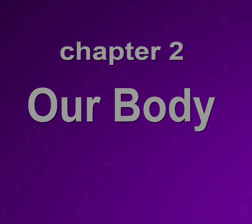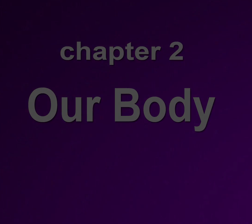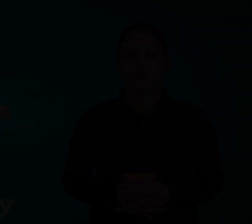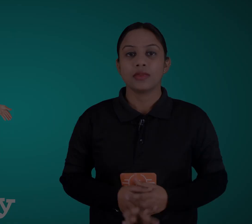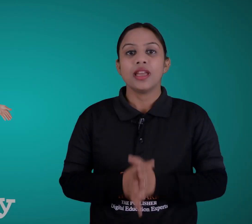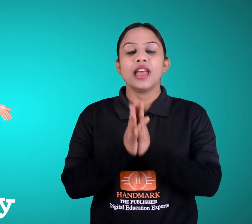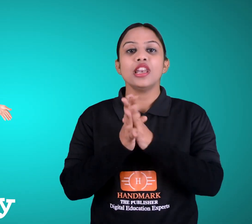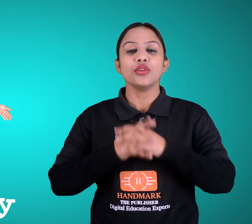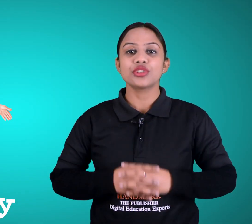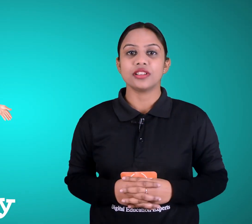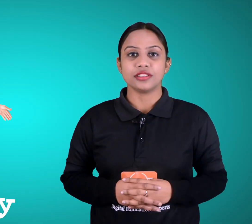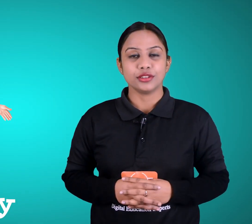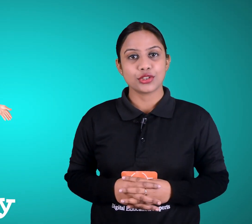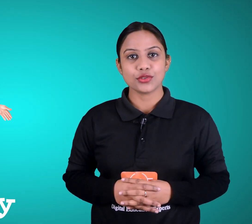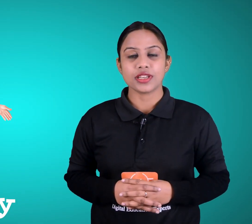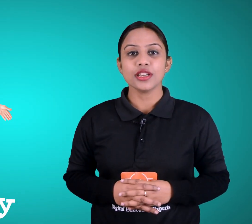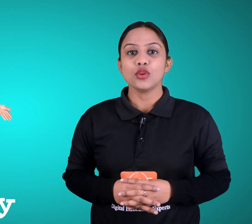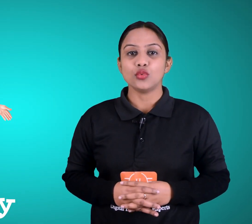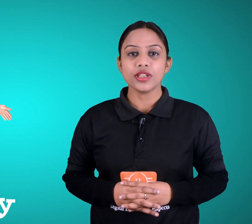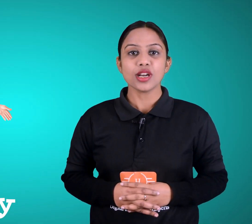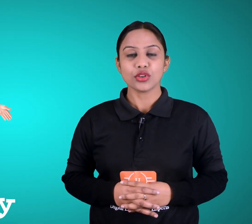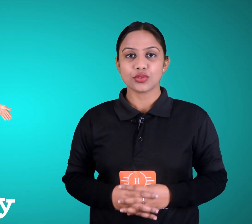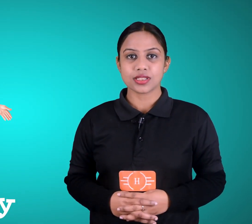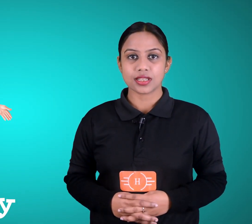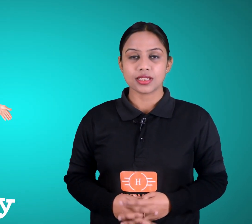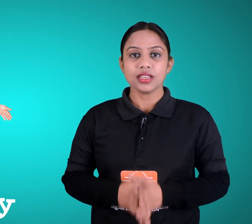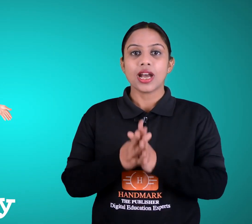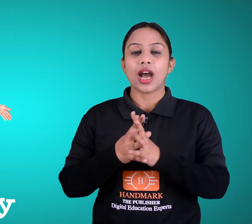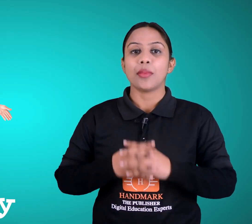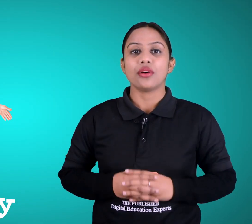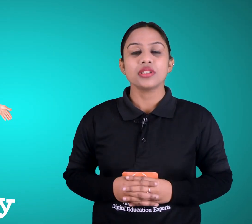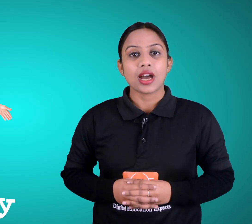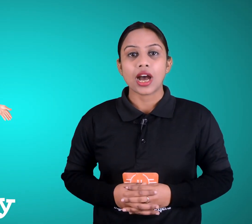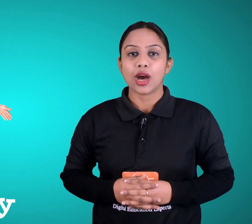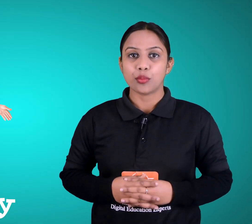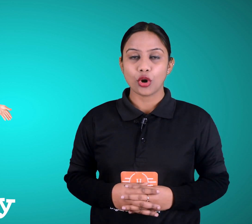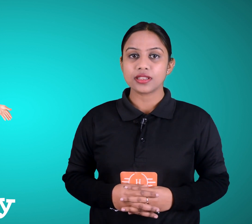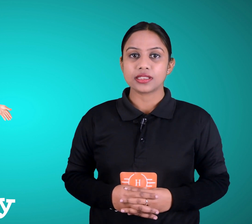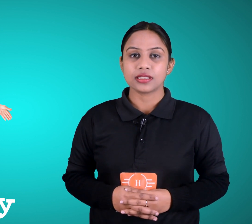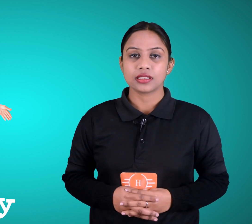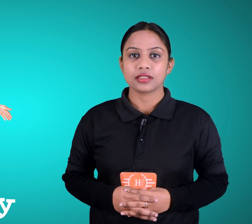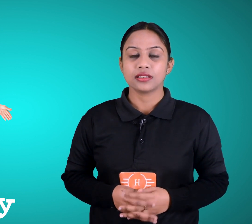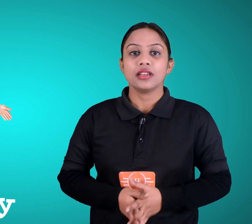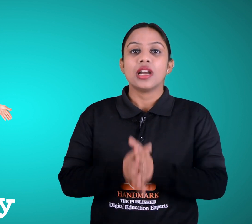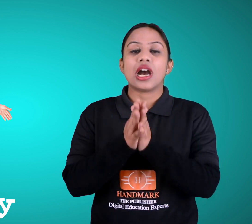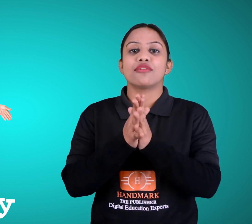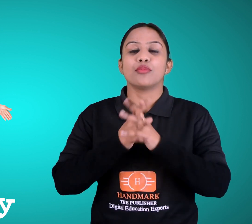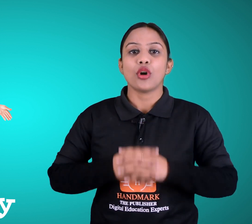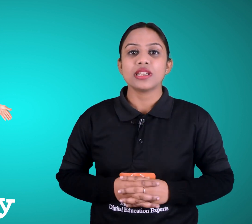hello children today we are going to study about our body our body